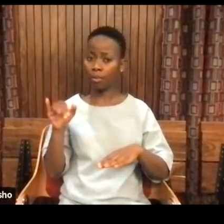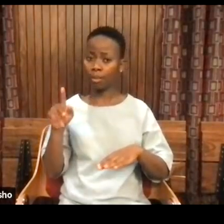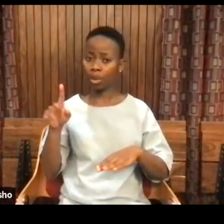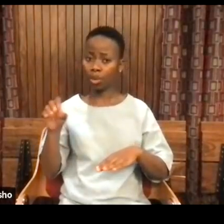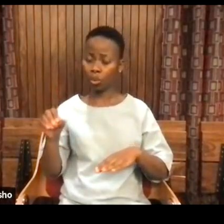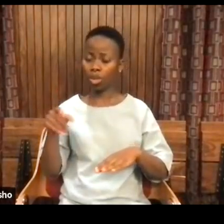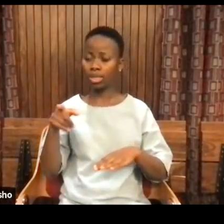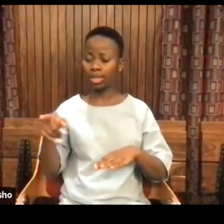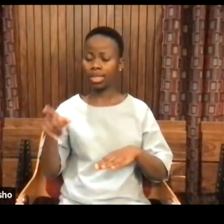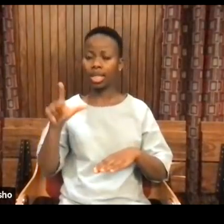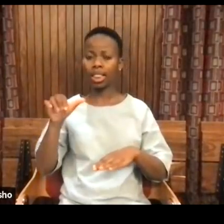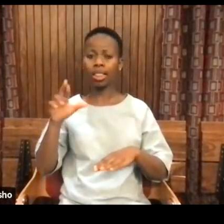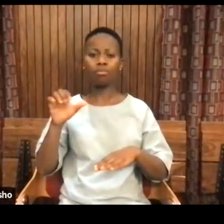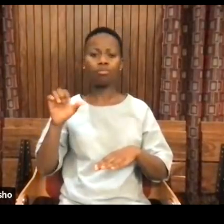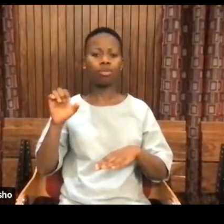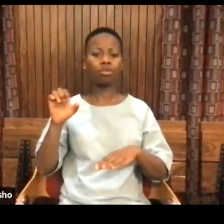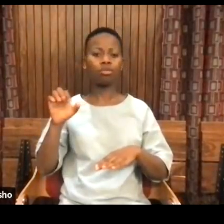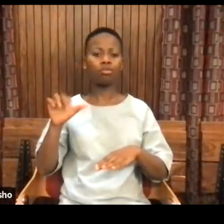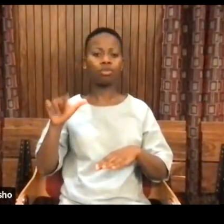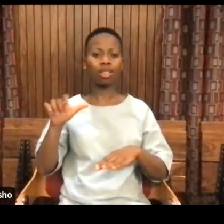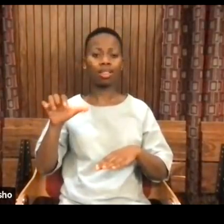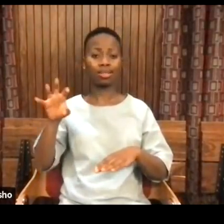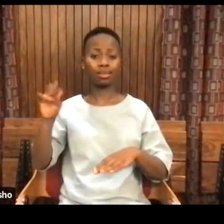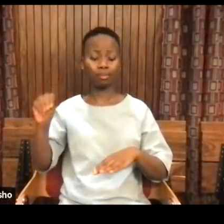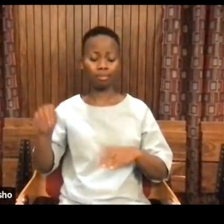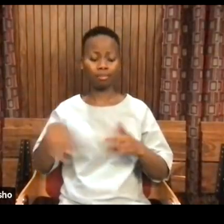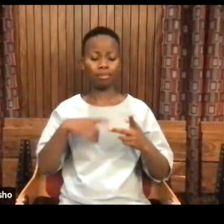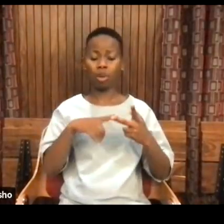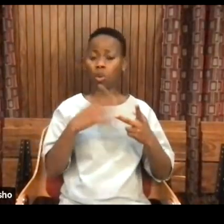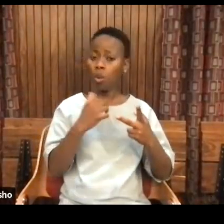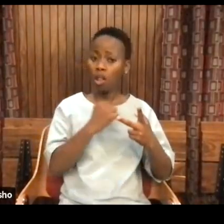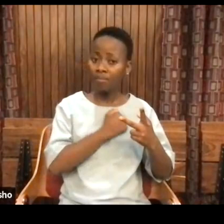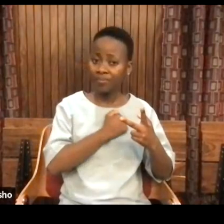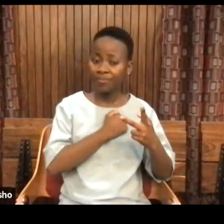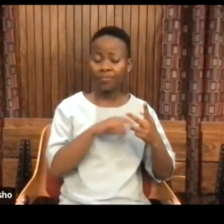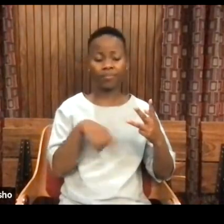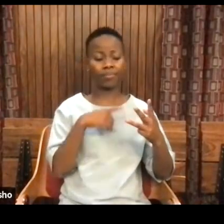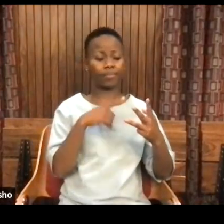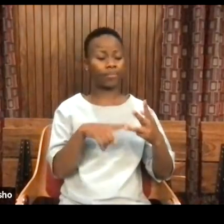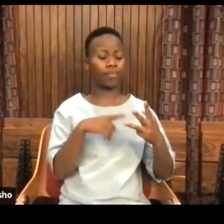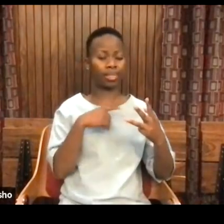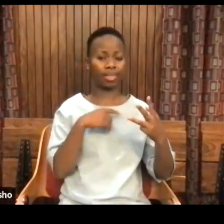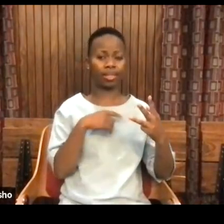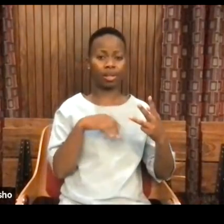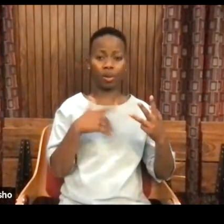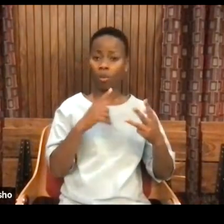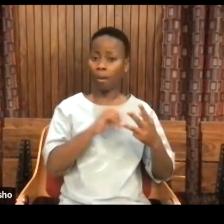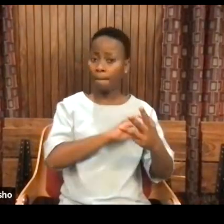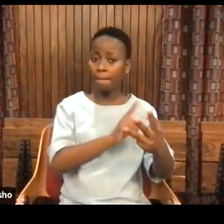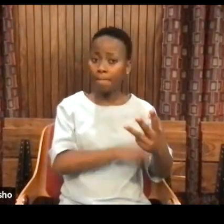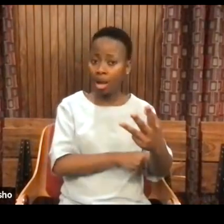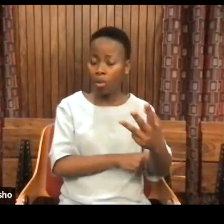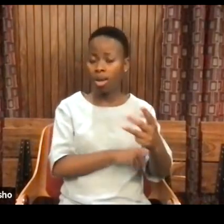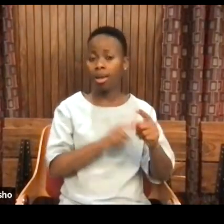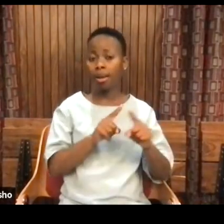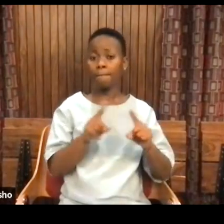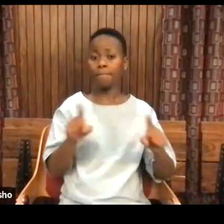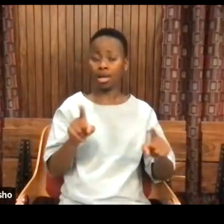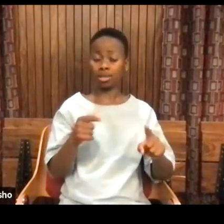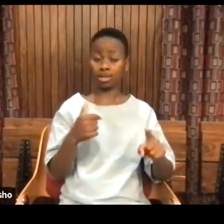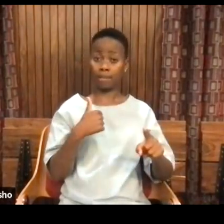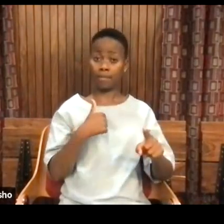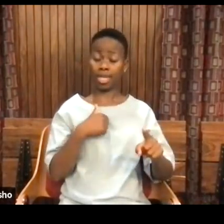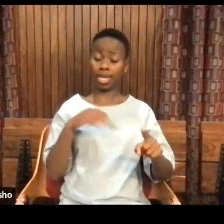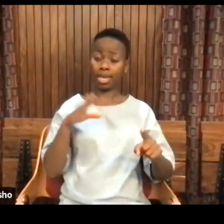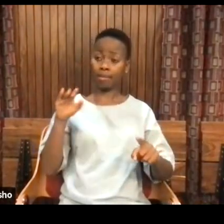liberalism. There are times I'm dealing with BICO to deal with love. There are times I'm reading on BICO to deal with power. But what I do not do